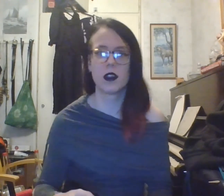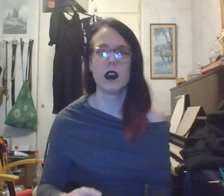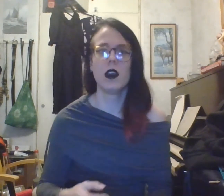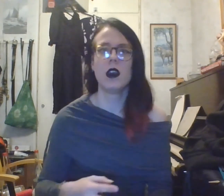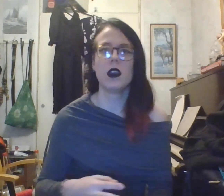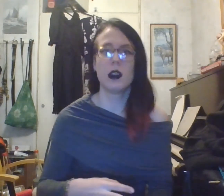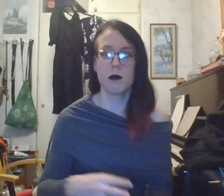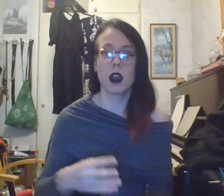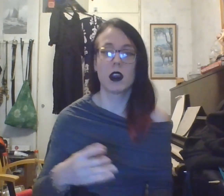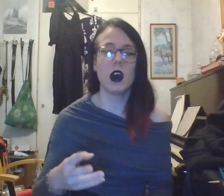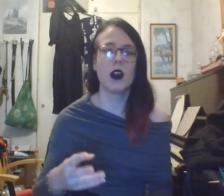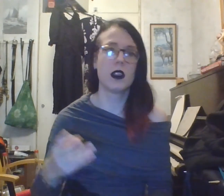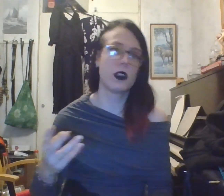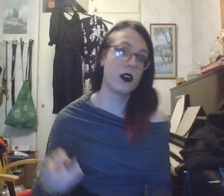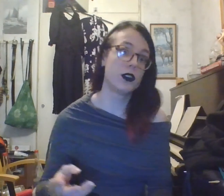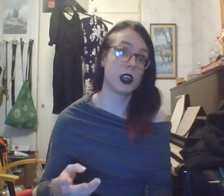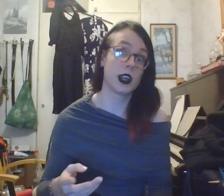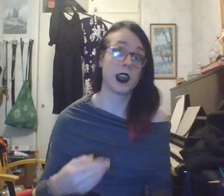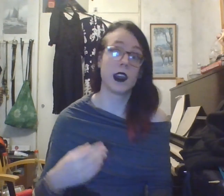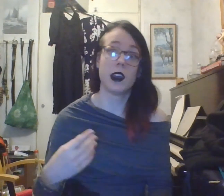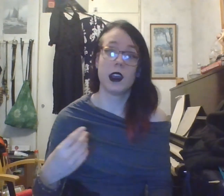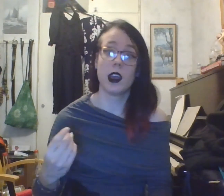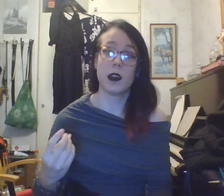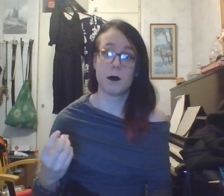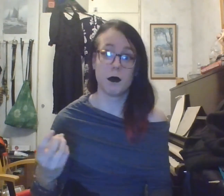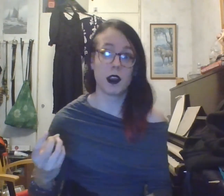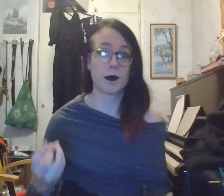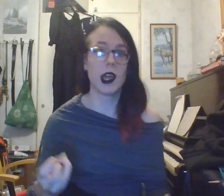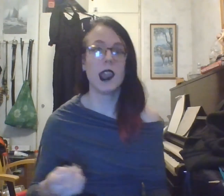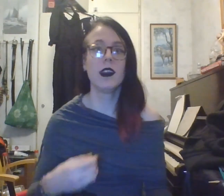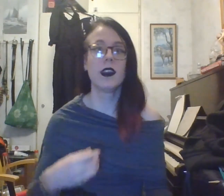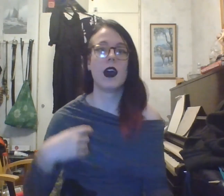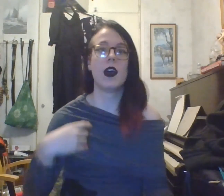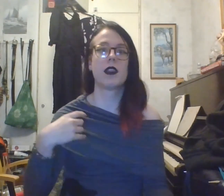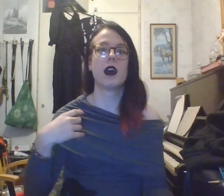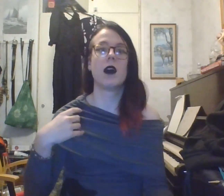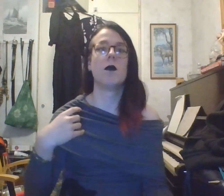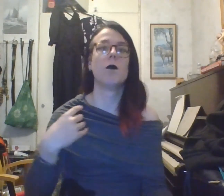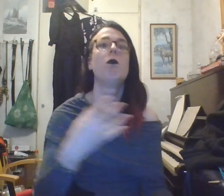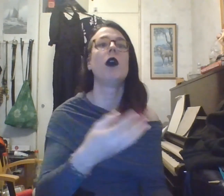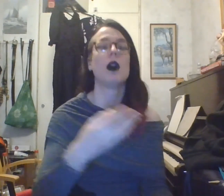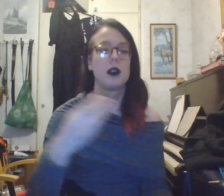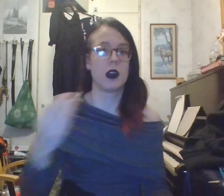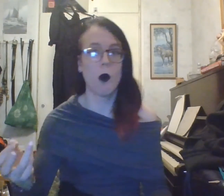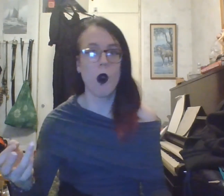a class is usually explained as a boss, a worker,